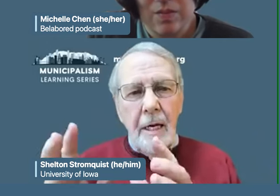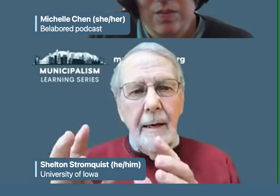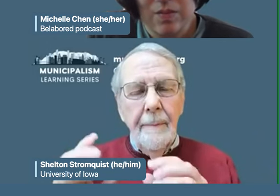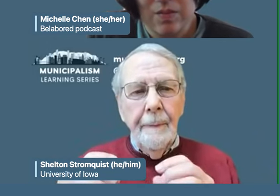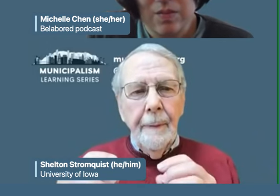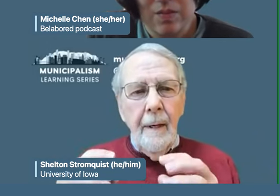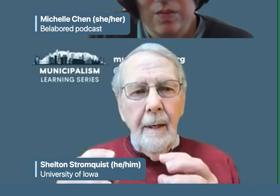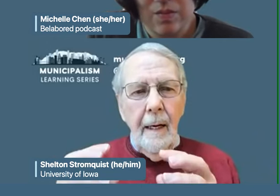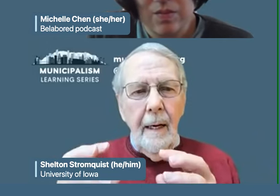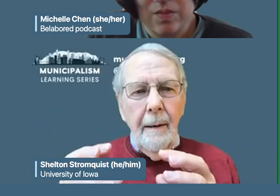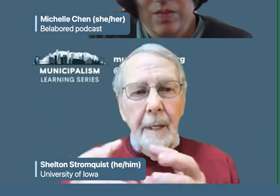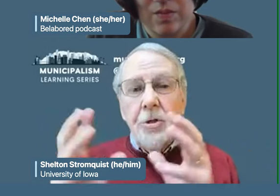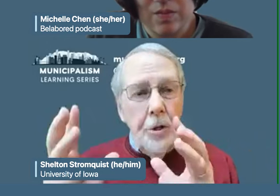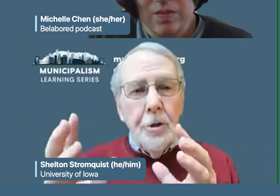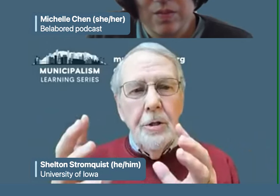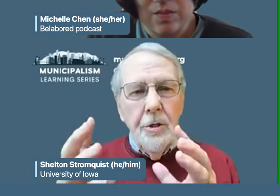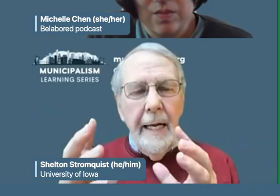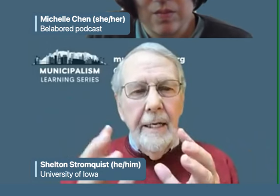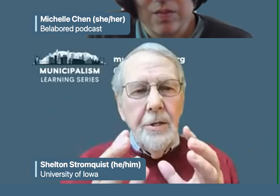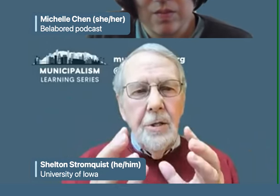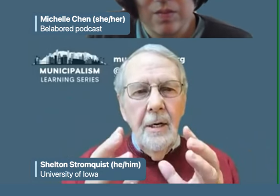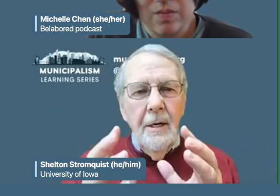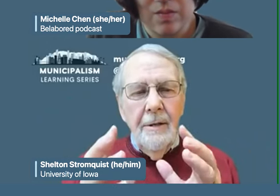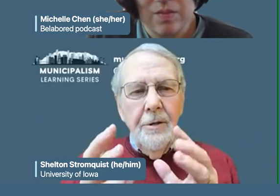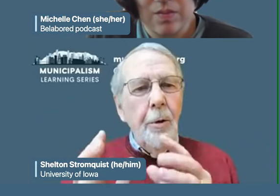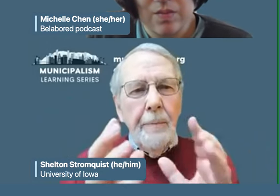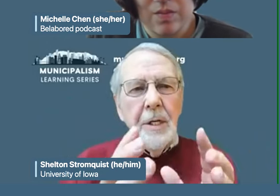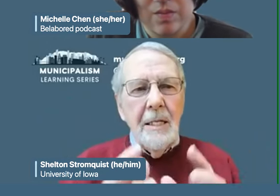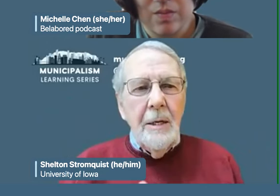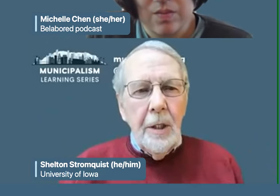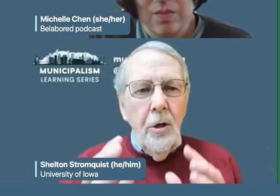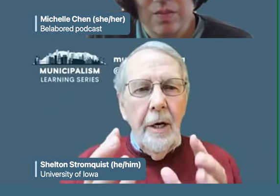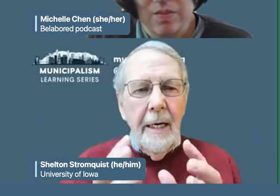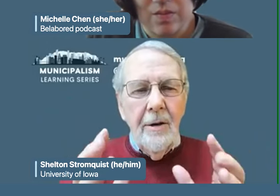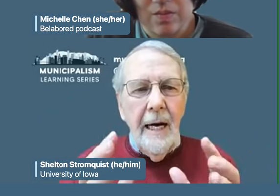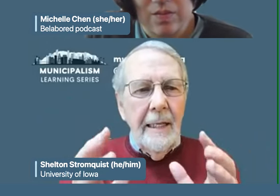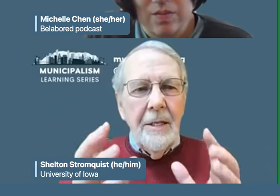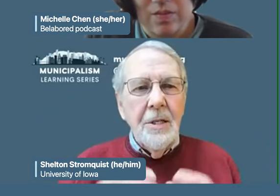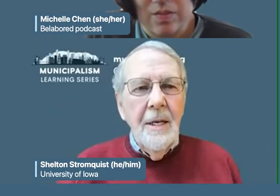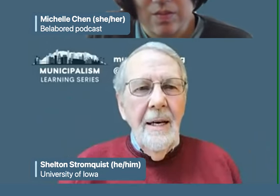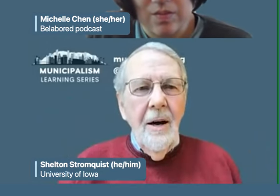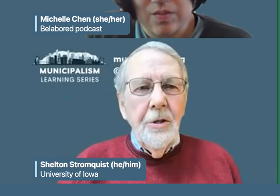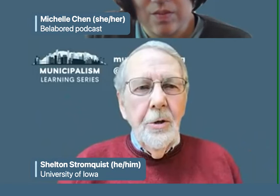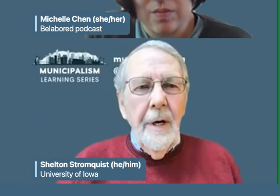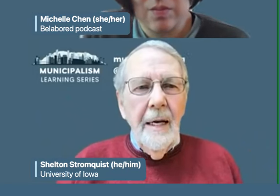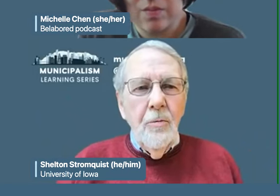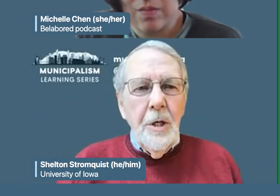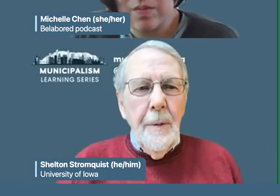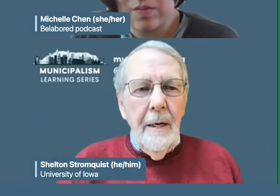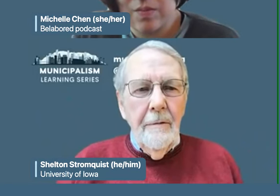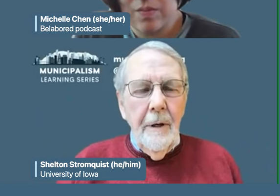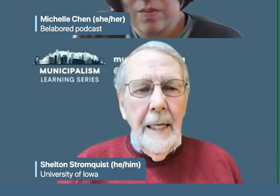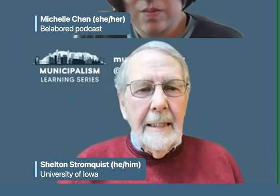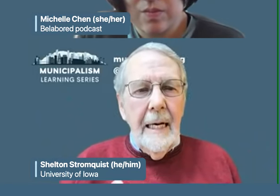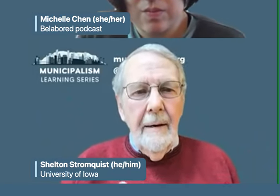existing institutions that is doing precisely what claudia and her colleagues are doing in